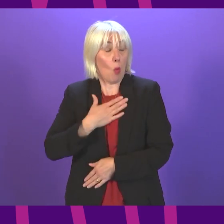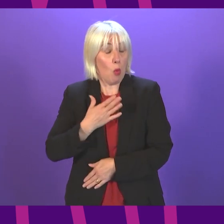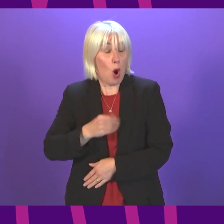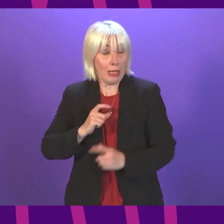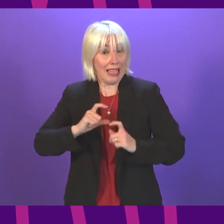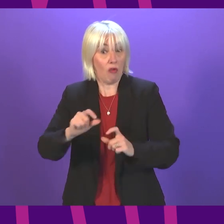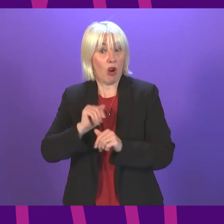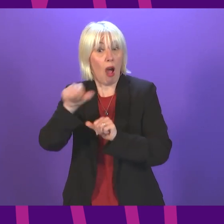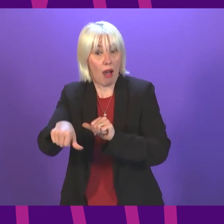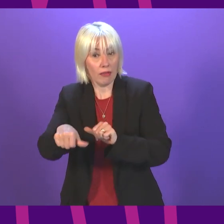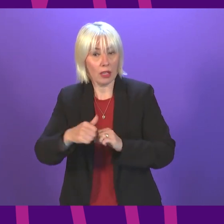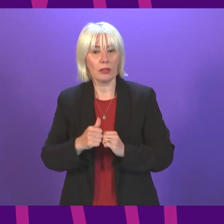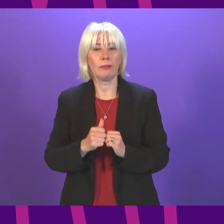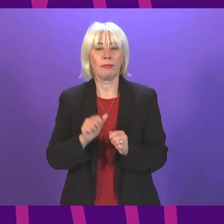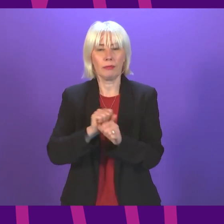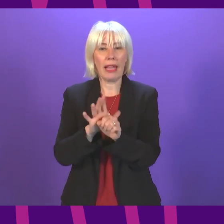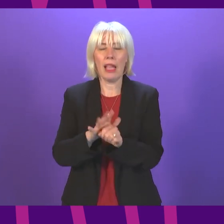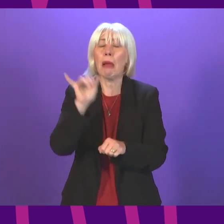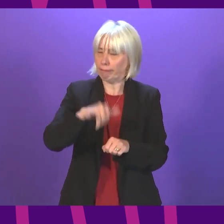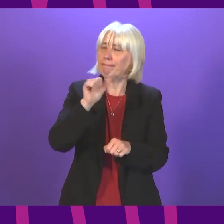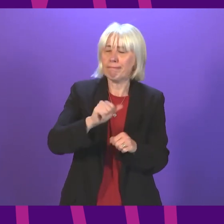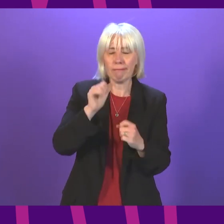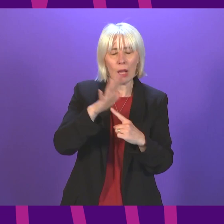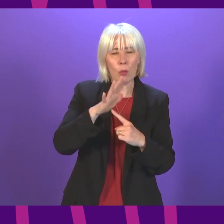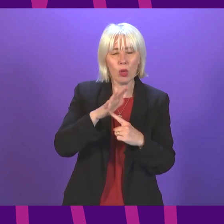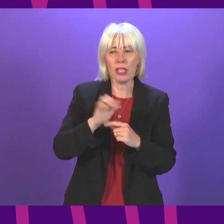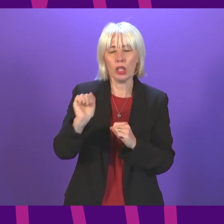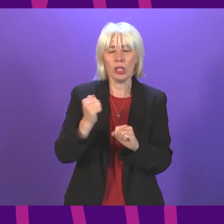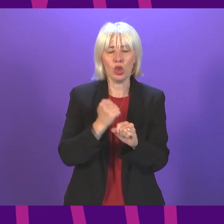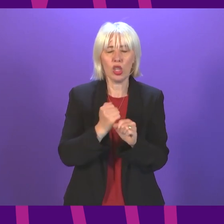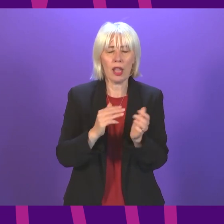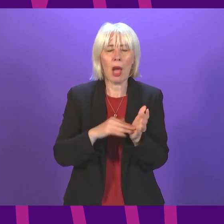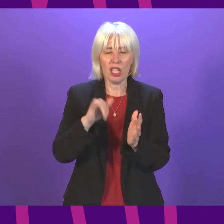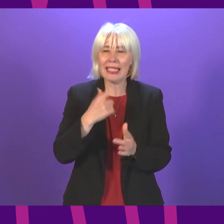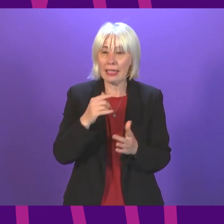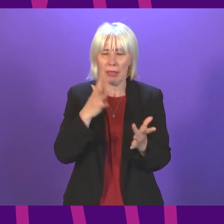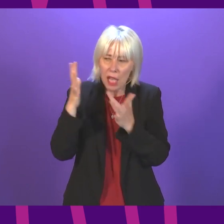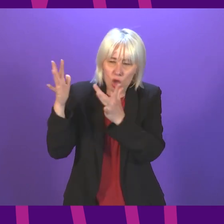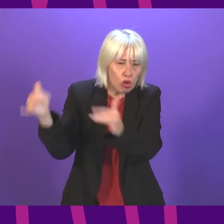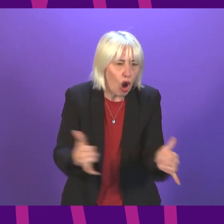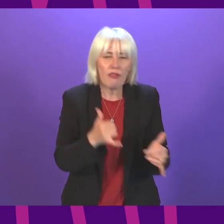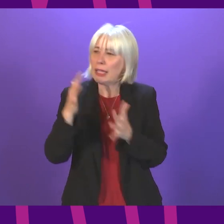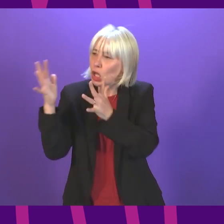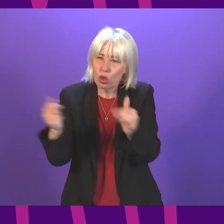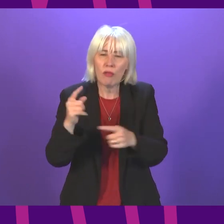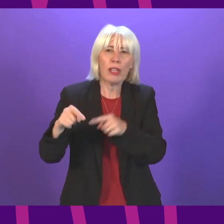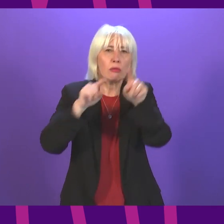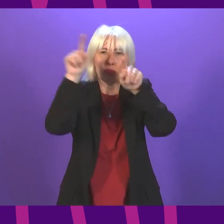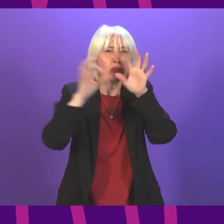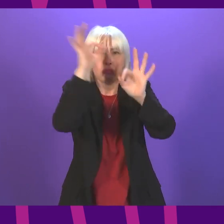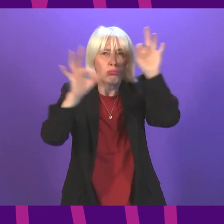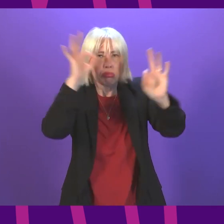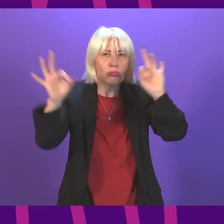The Secretary. Yes, absolutely. I think it is a really important point by Gillian Martin. A number of surveys that have been carried out have shown that